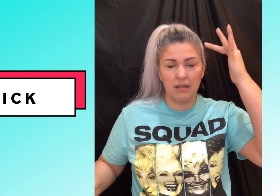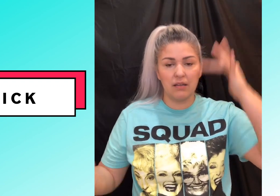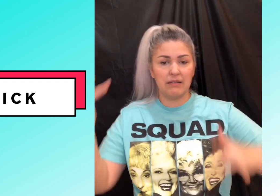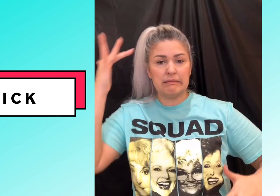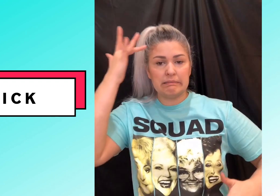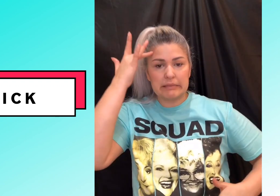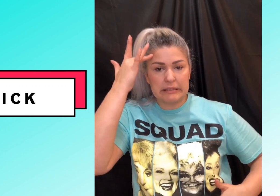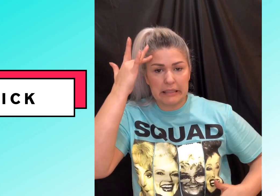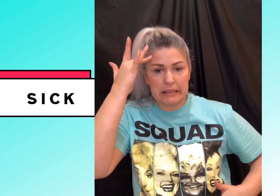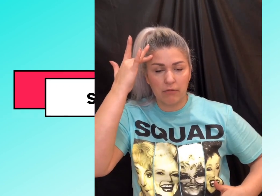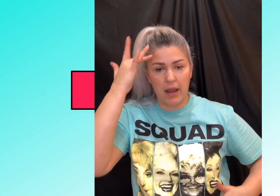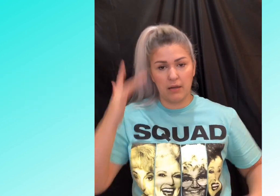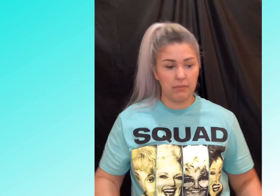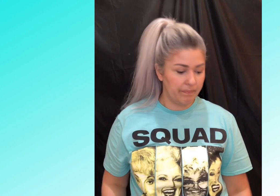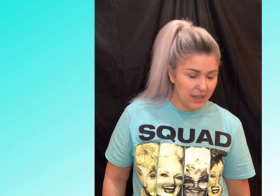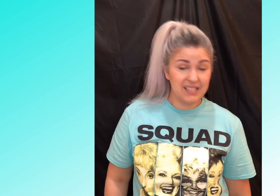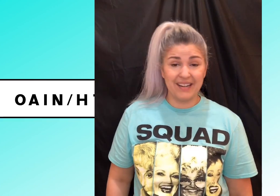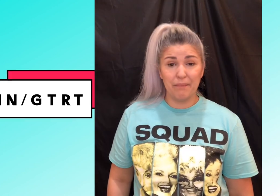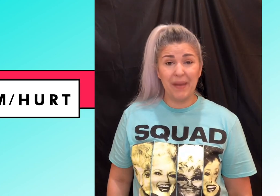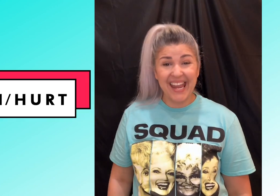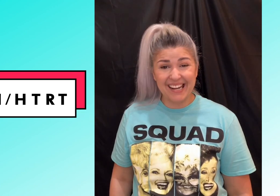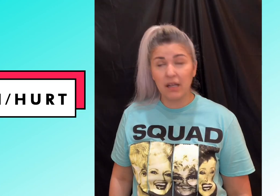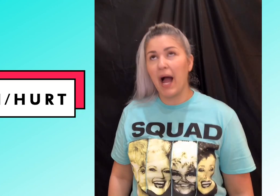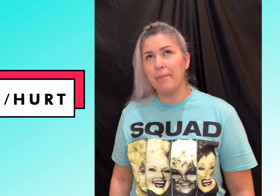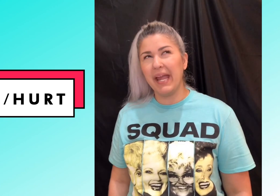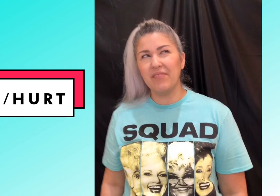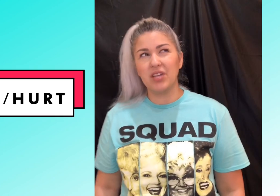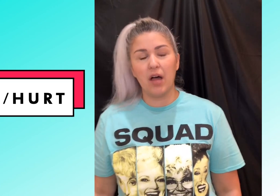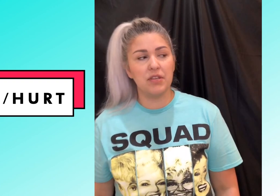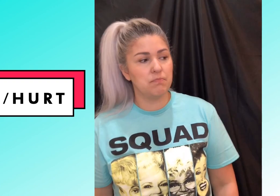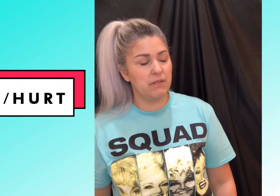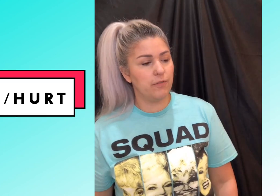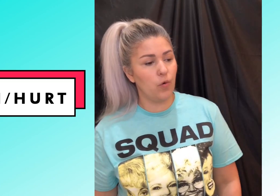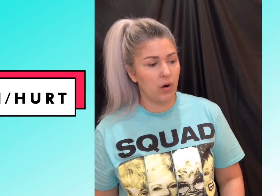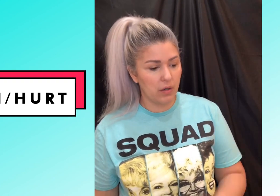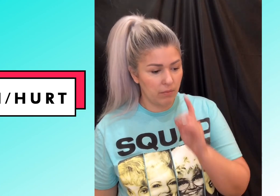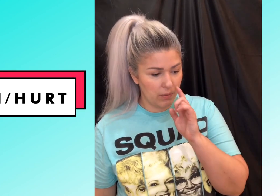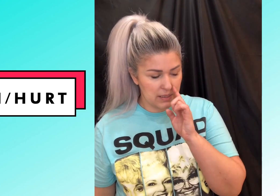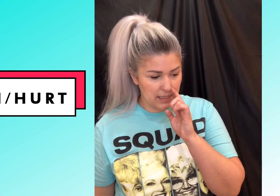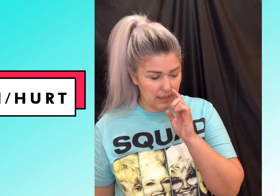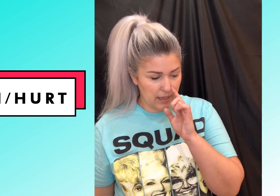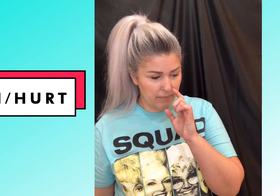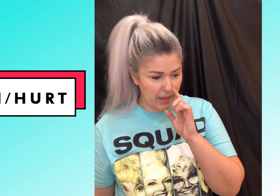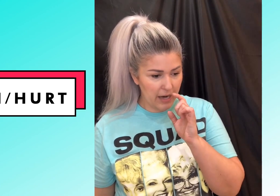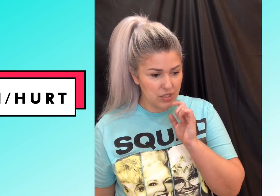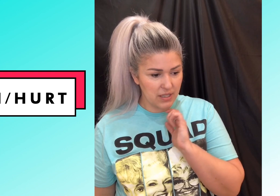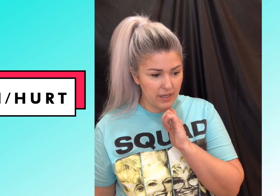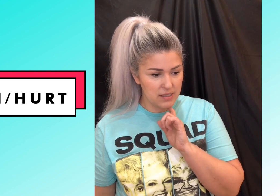sick right-handed next time pain I may have taught this before when we did action signs